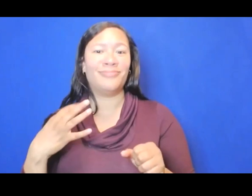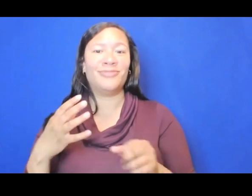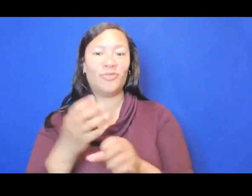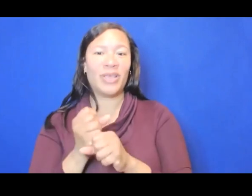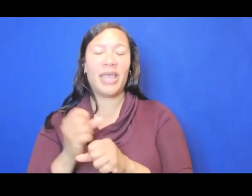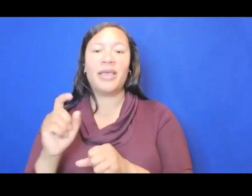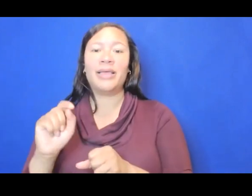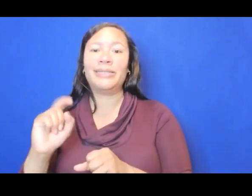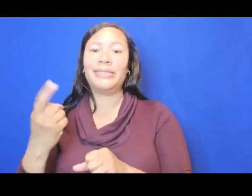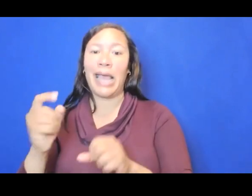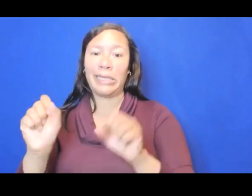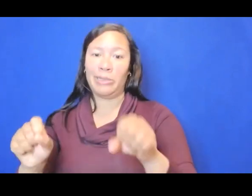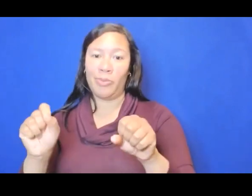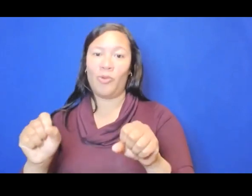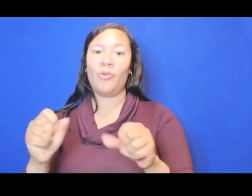US.